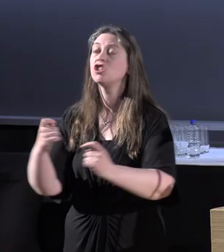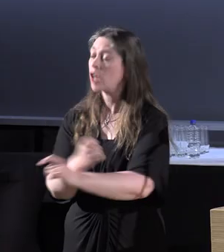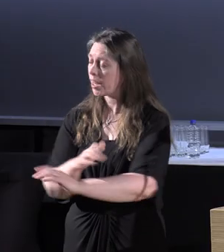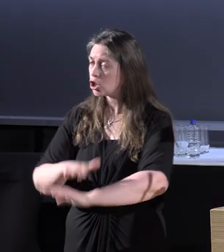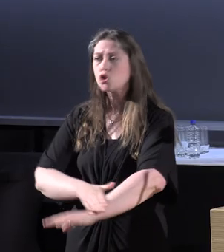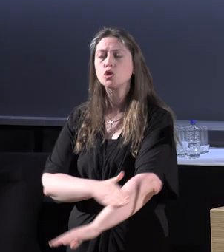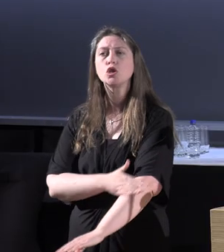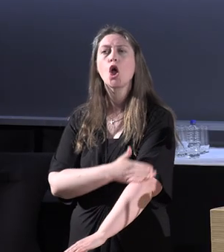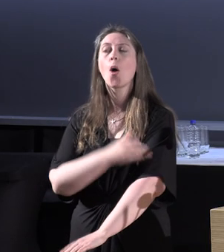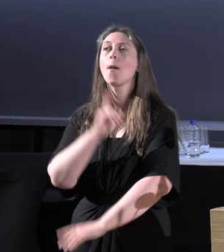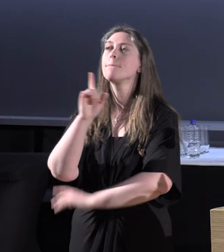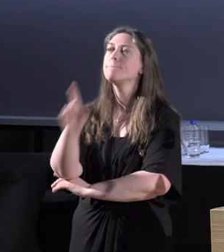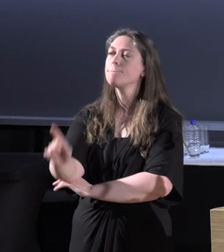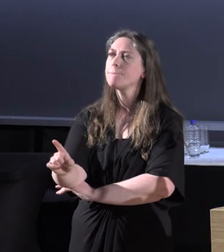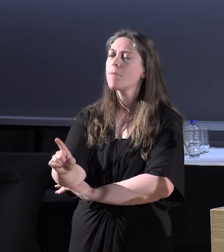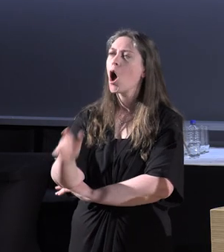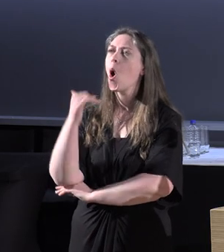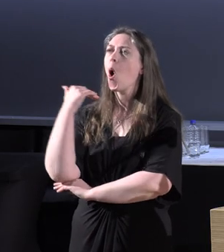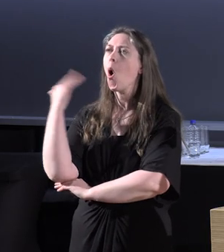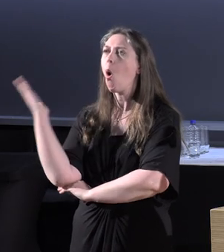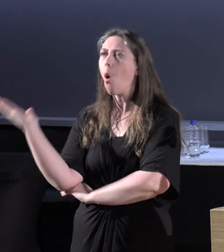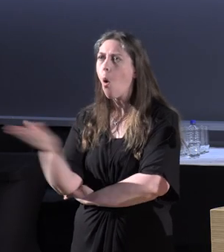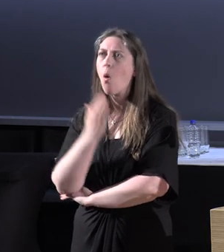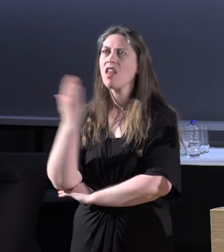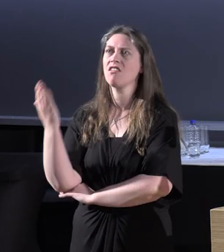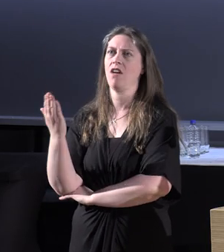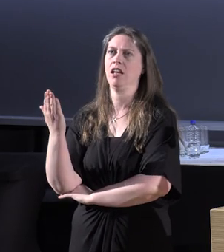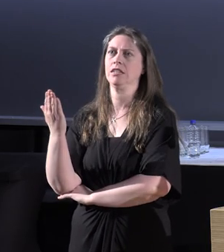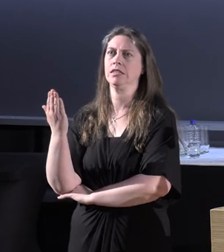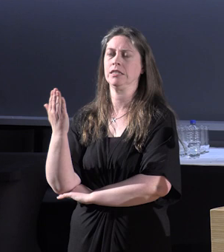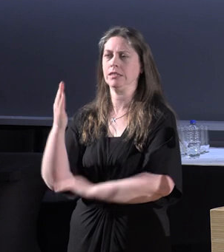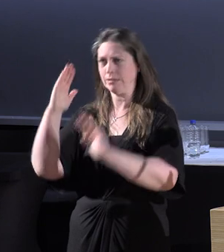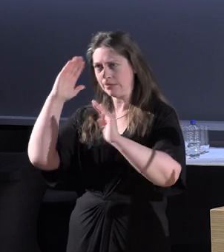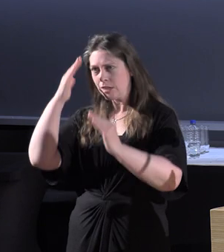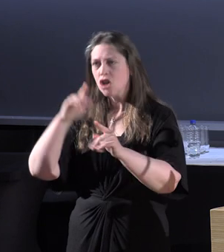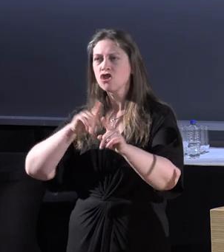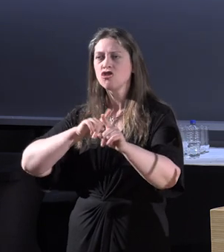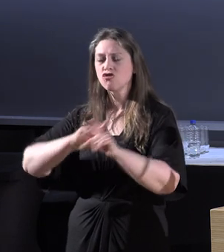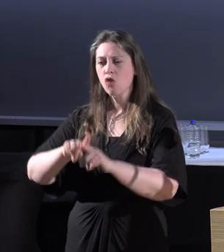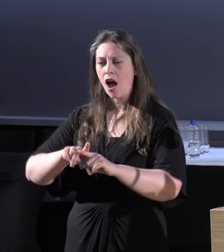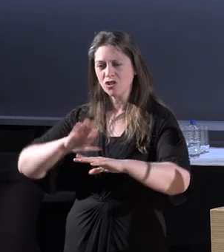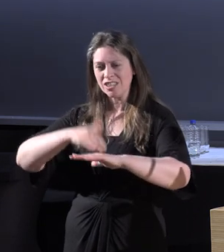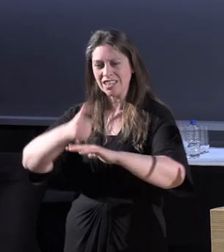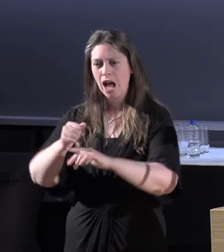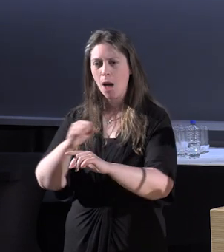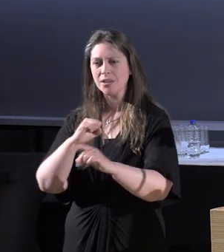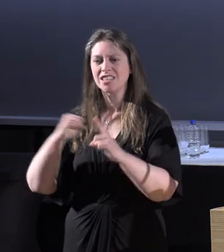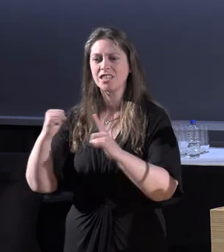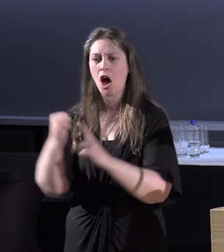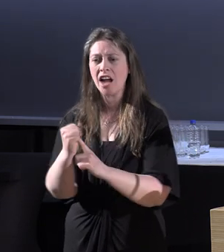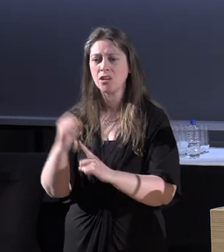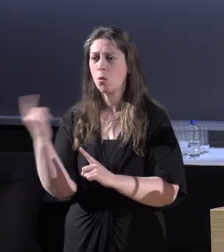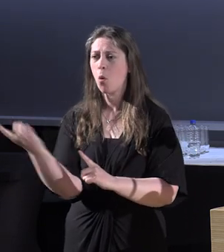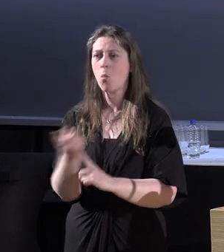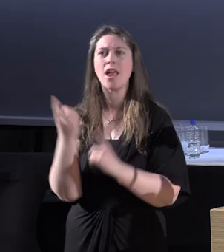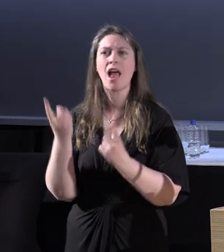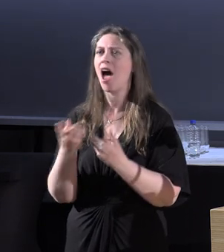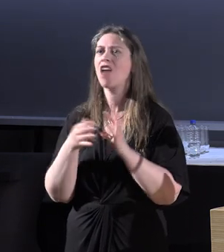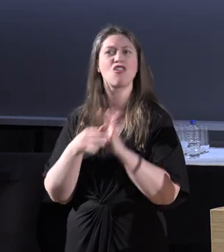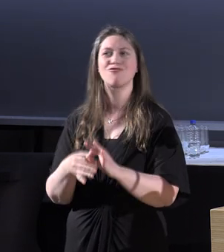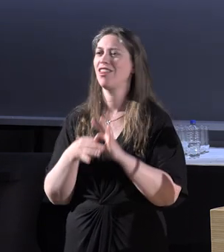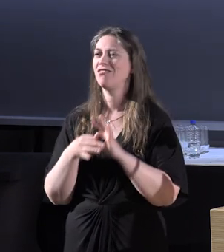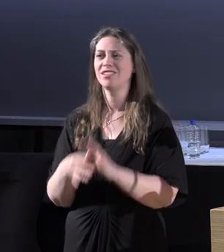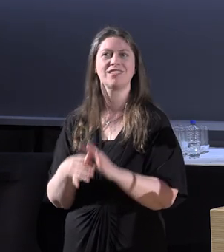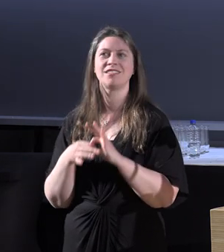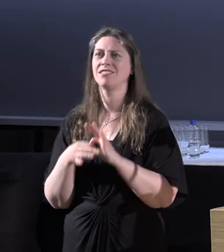slowly but we should all be trying to work ourselves out of a job in the APA world. There